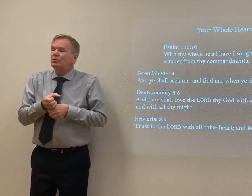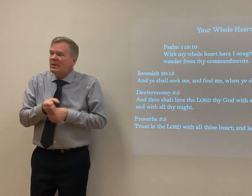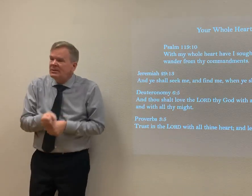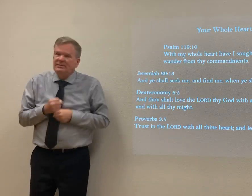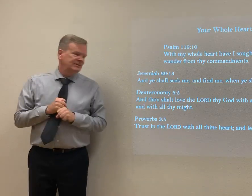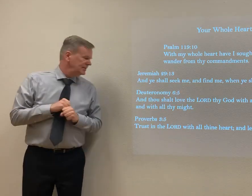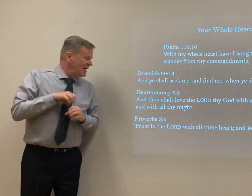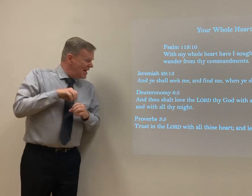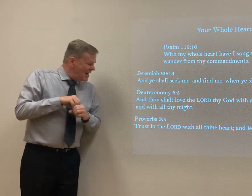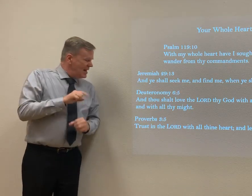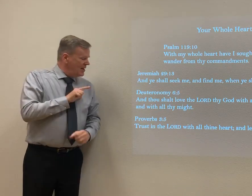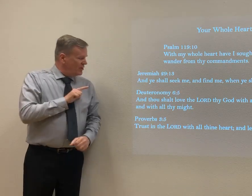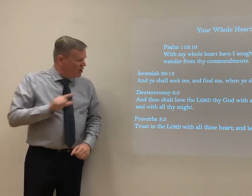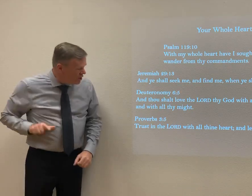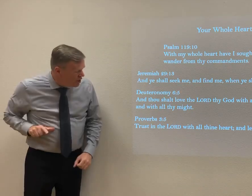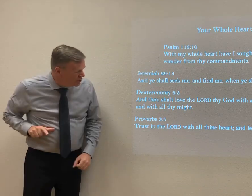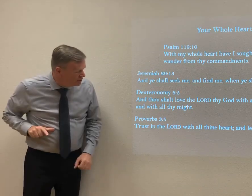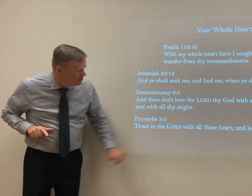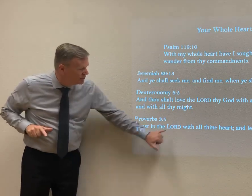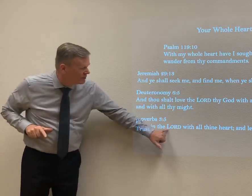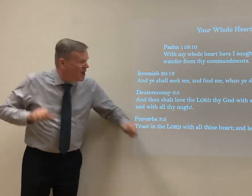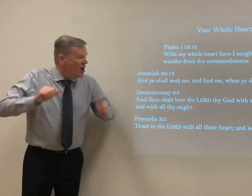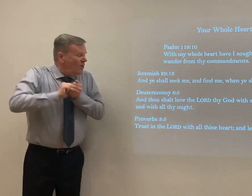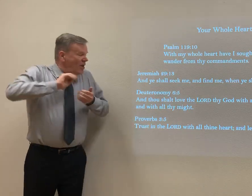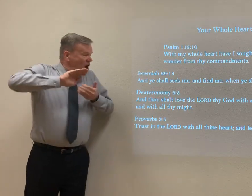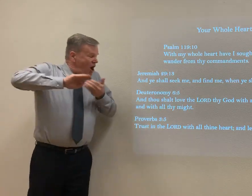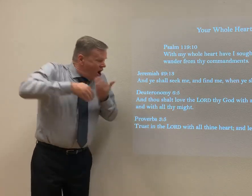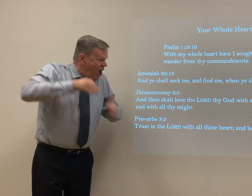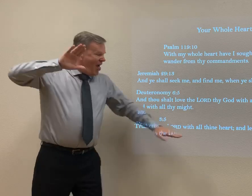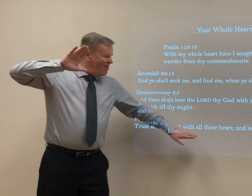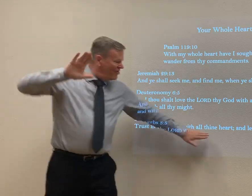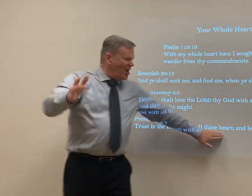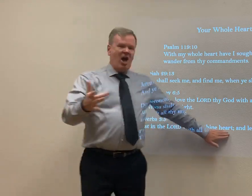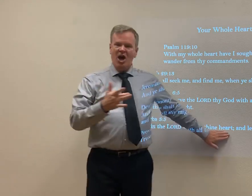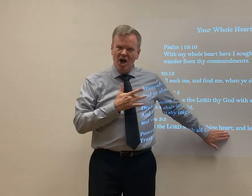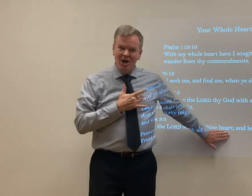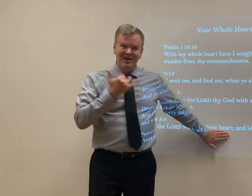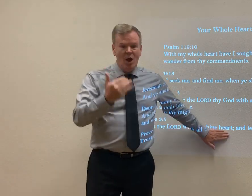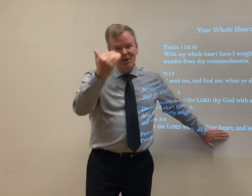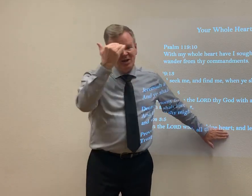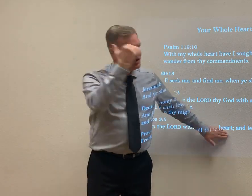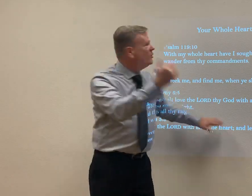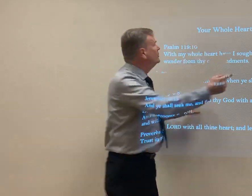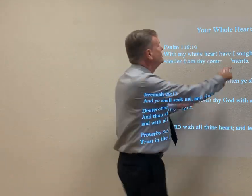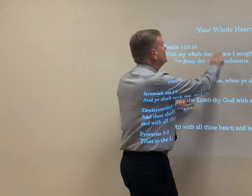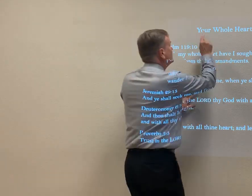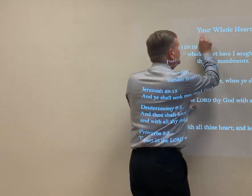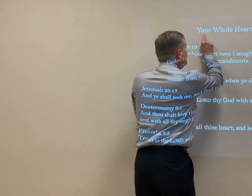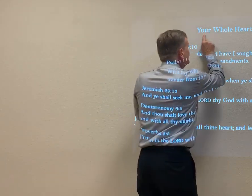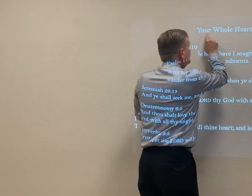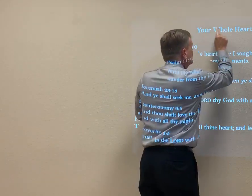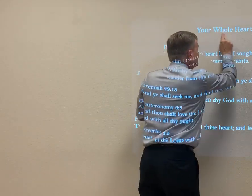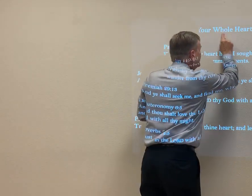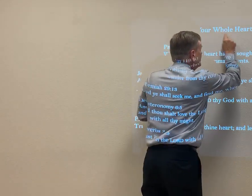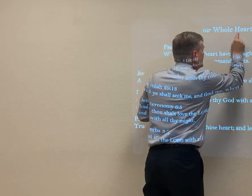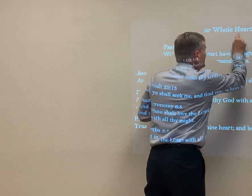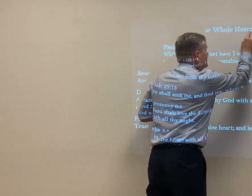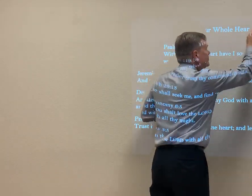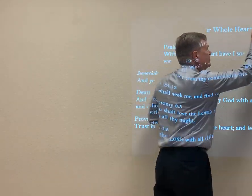in the Lord with all thine heart. Now we know your whole heart is